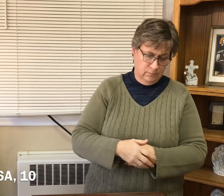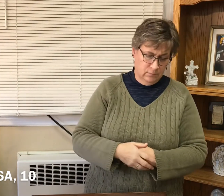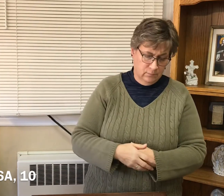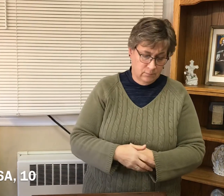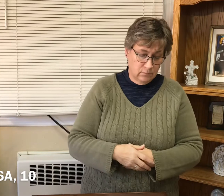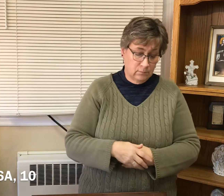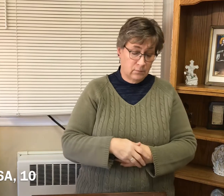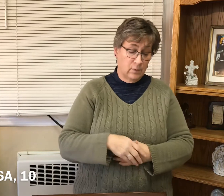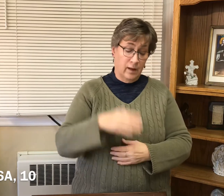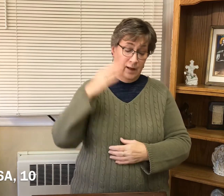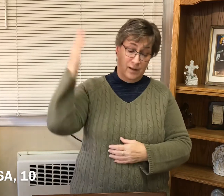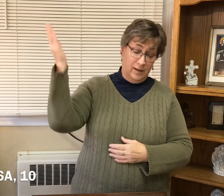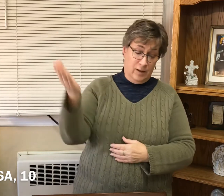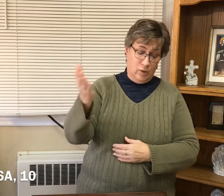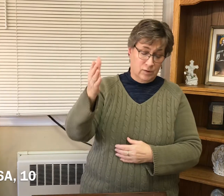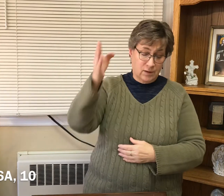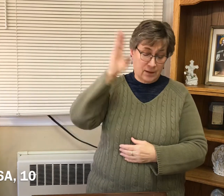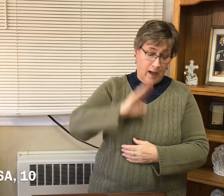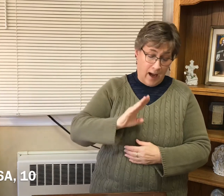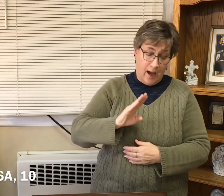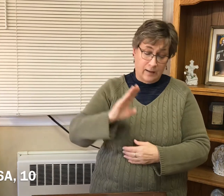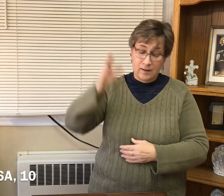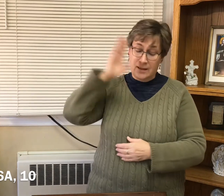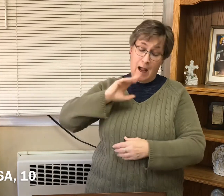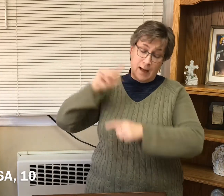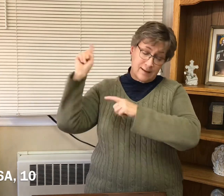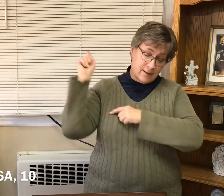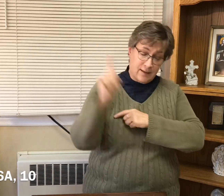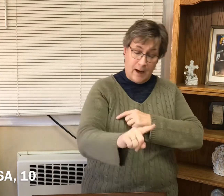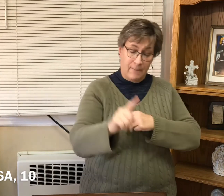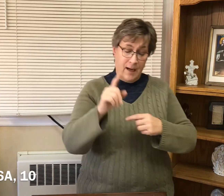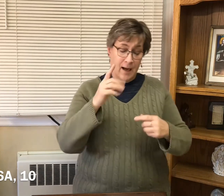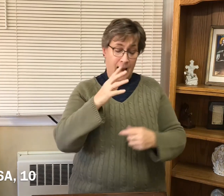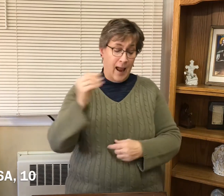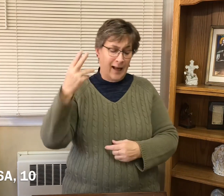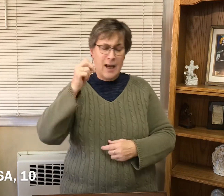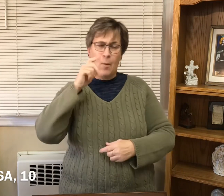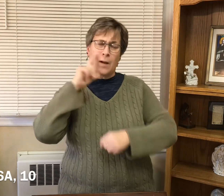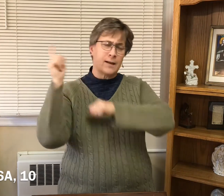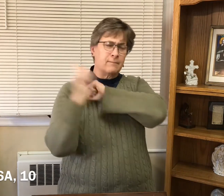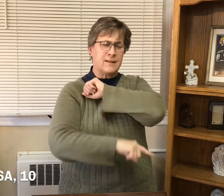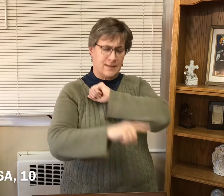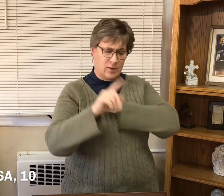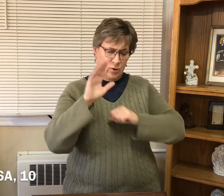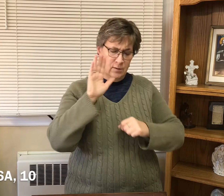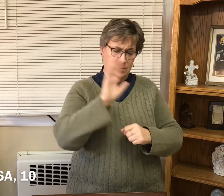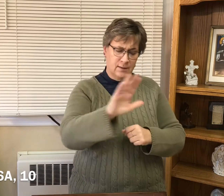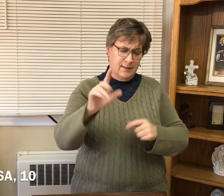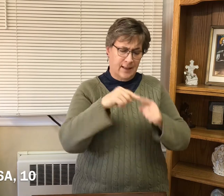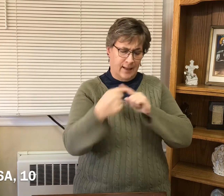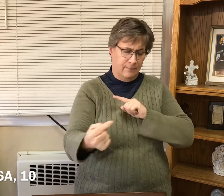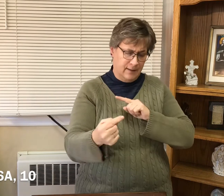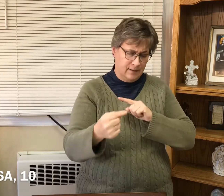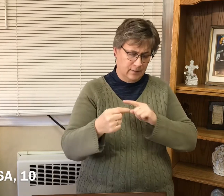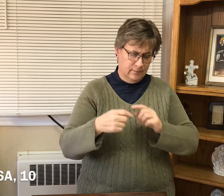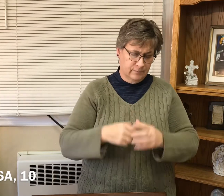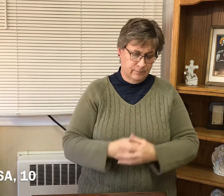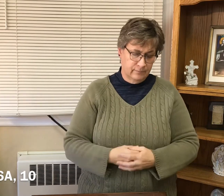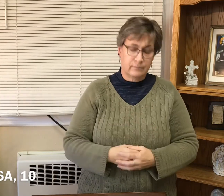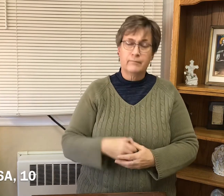Here is your God. He comes with vindication, with divine recompense.